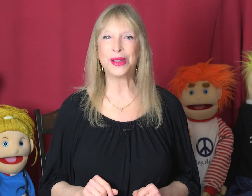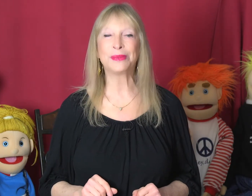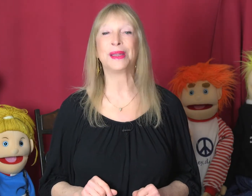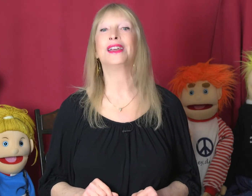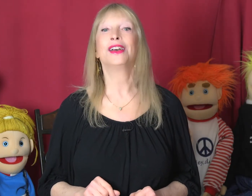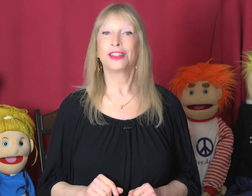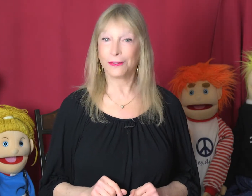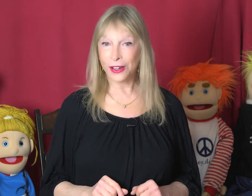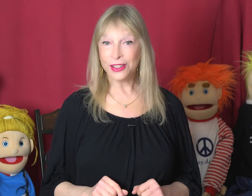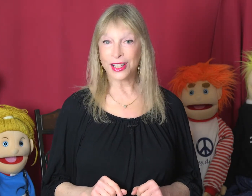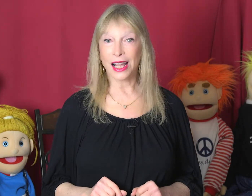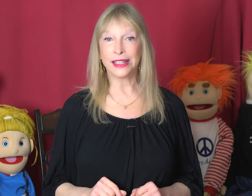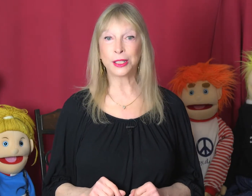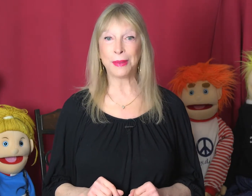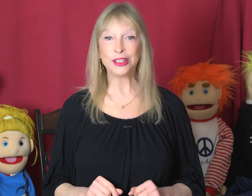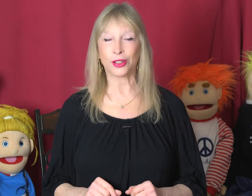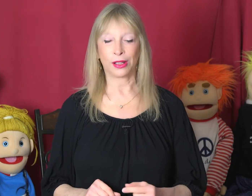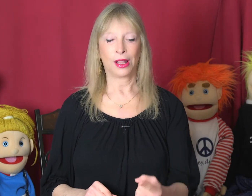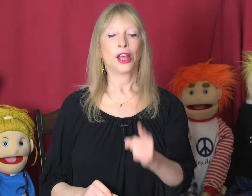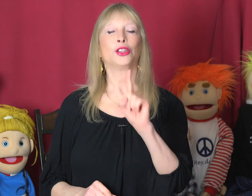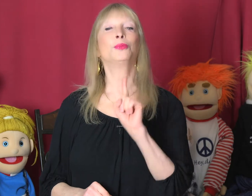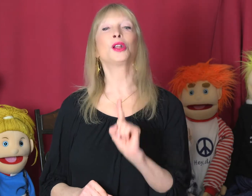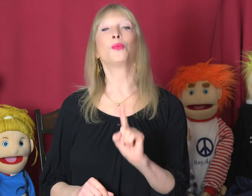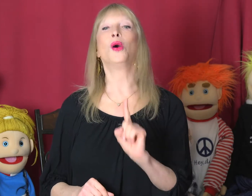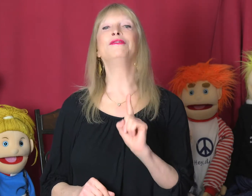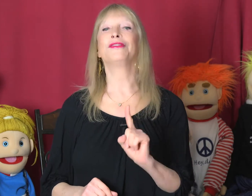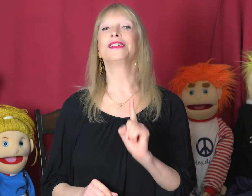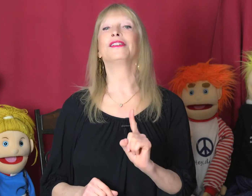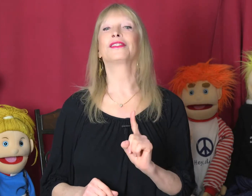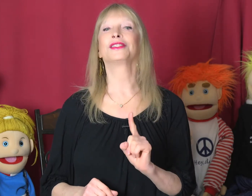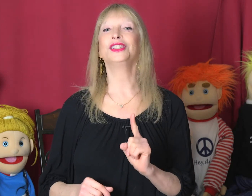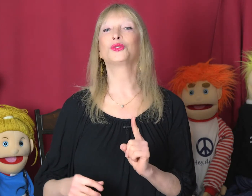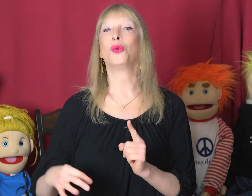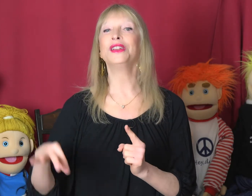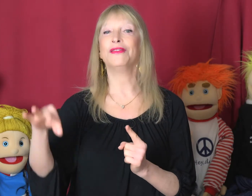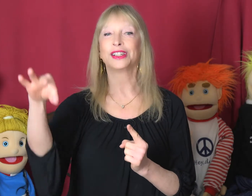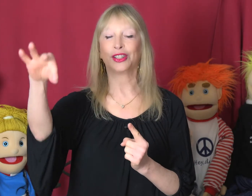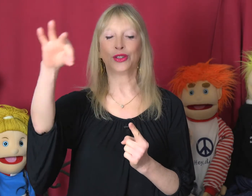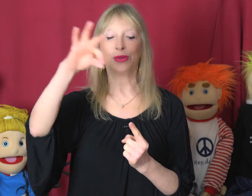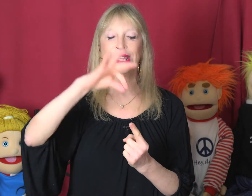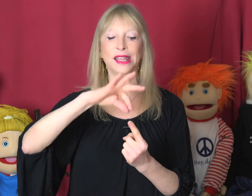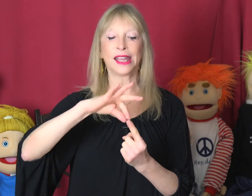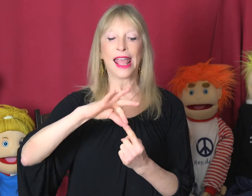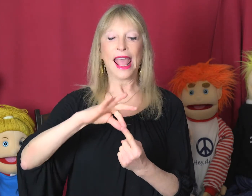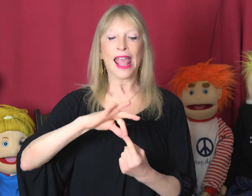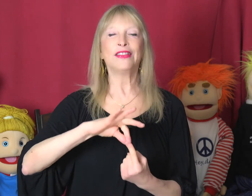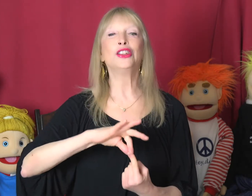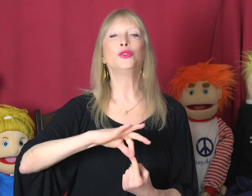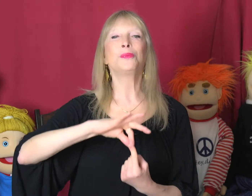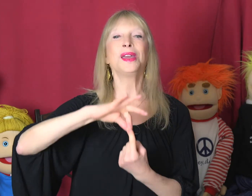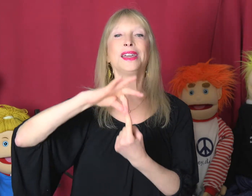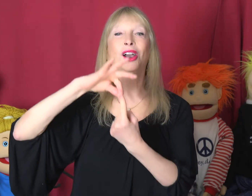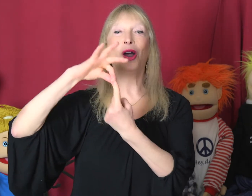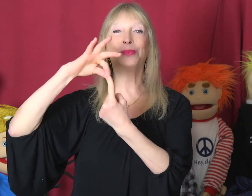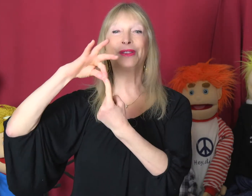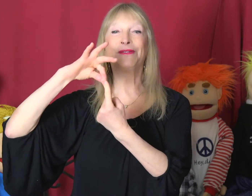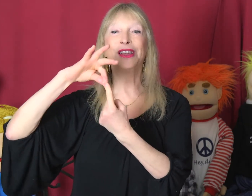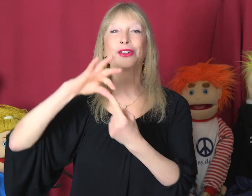with me. The first sign is special. You put up one finger because each one of us is unique, and then you pick up the finger.